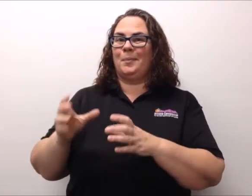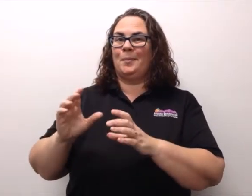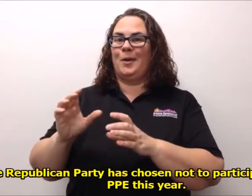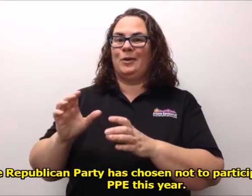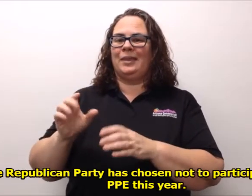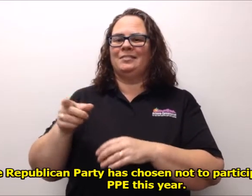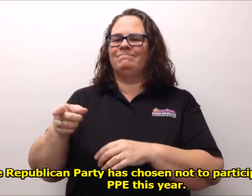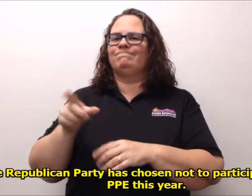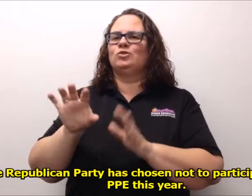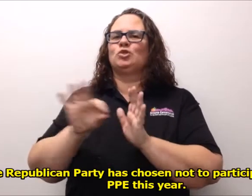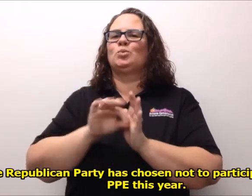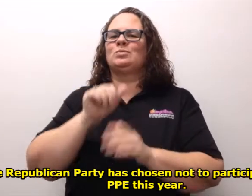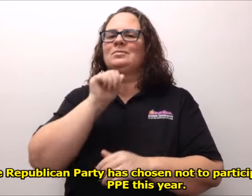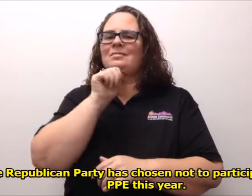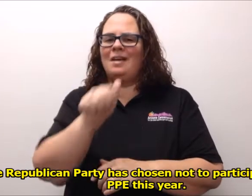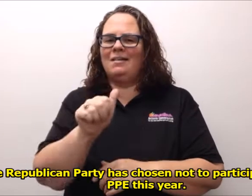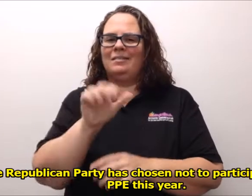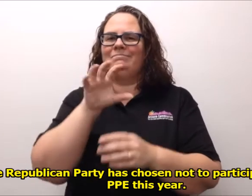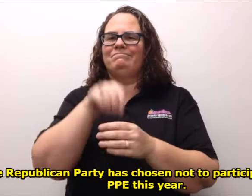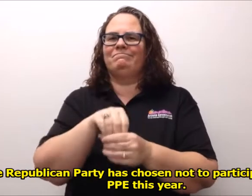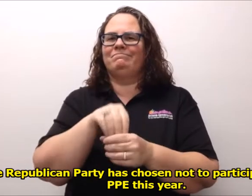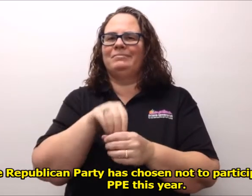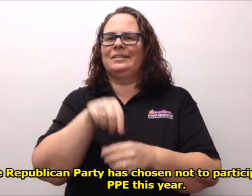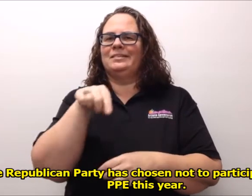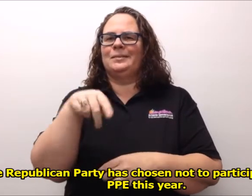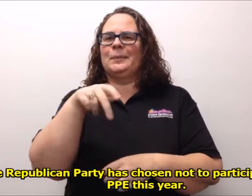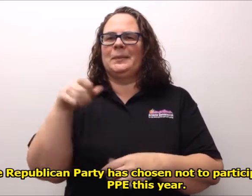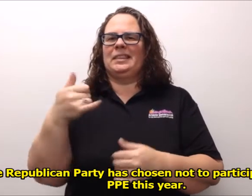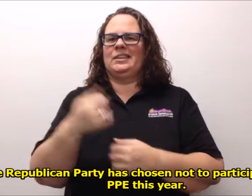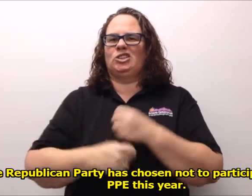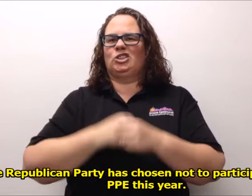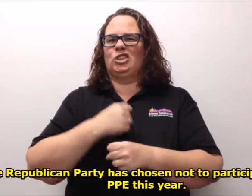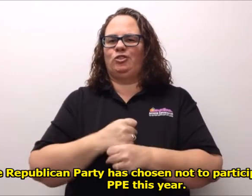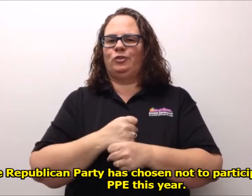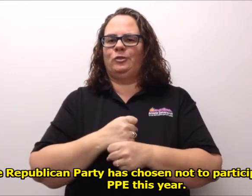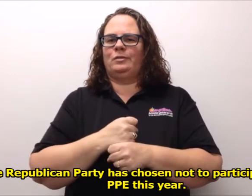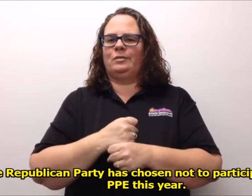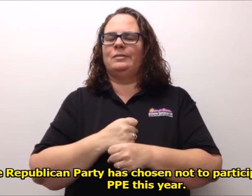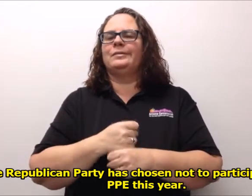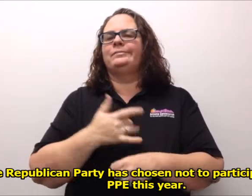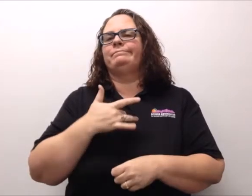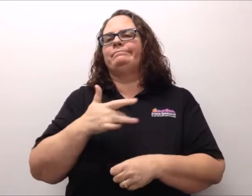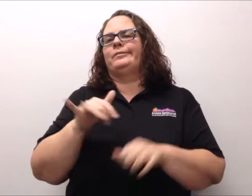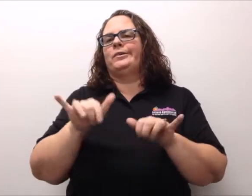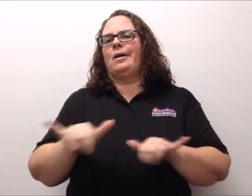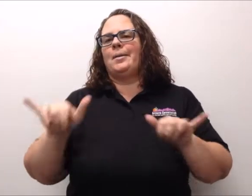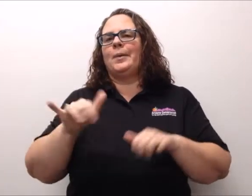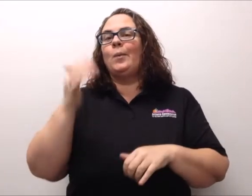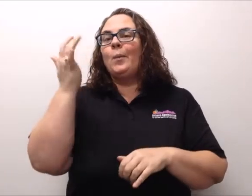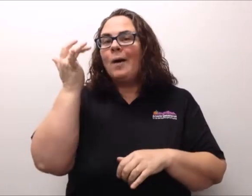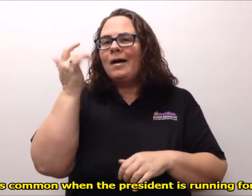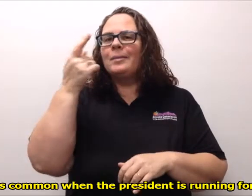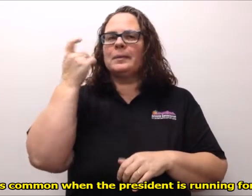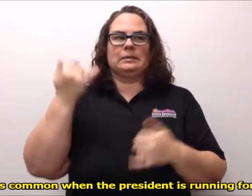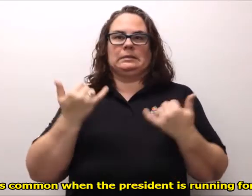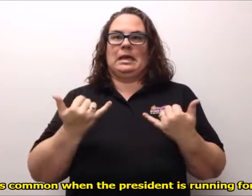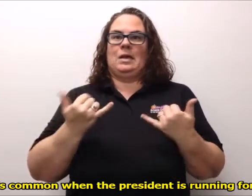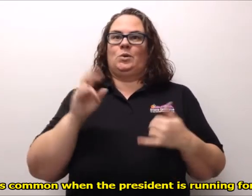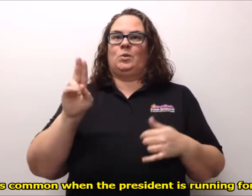The Republican Party has chosen not to participate in the PPE this year. This is common when the